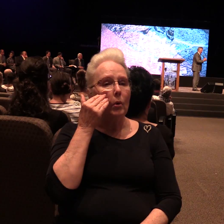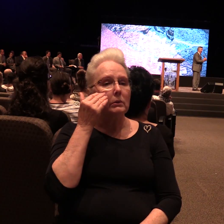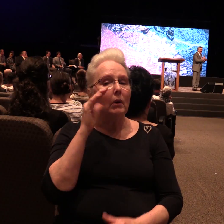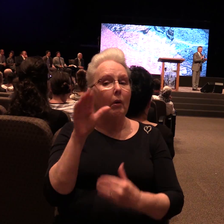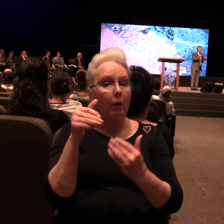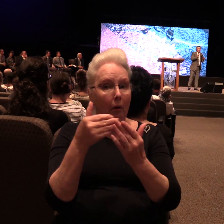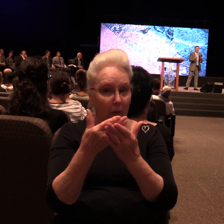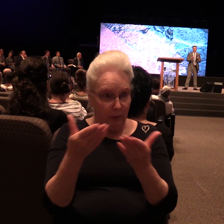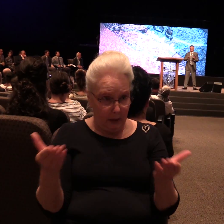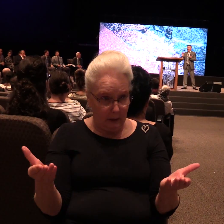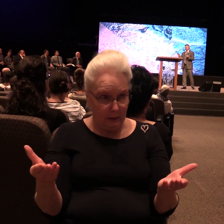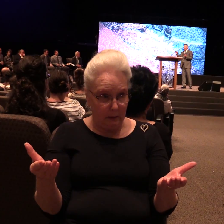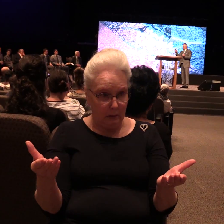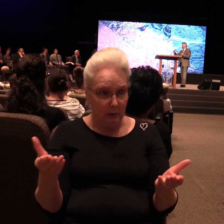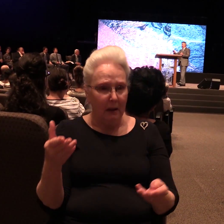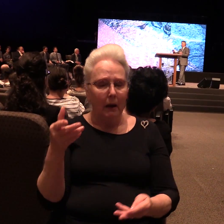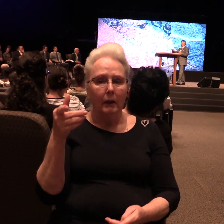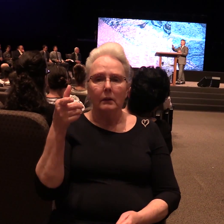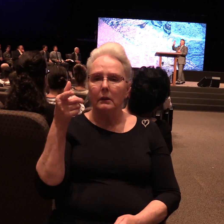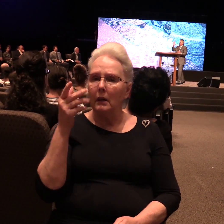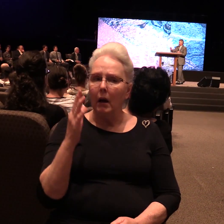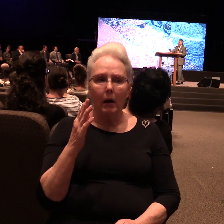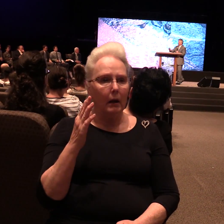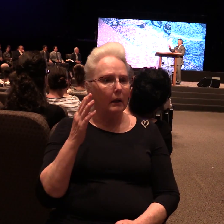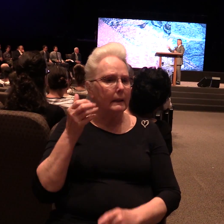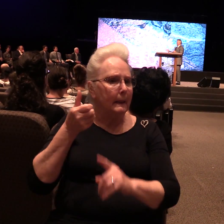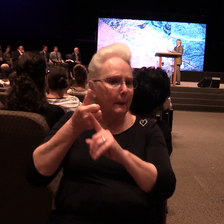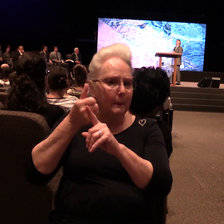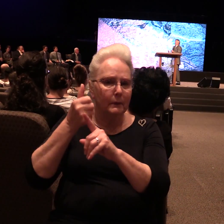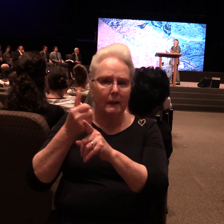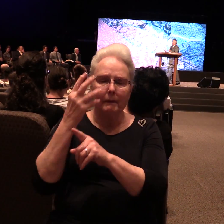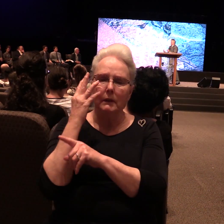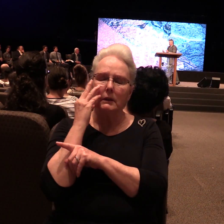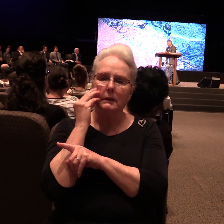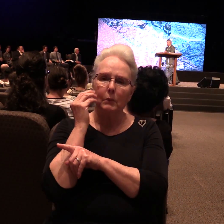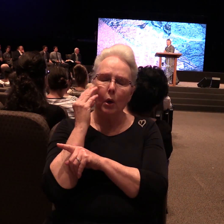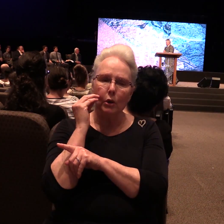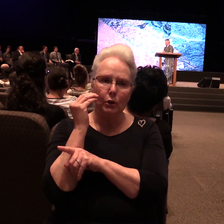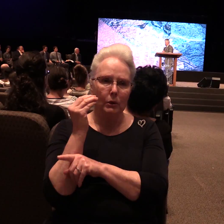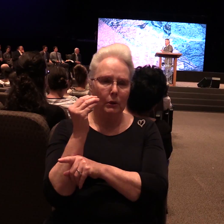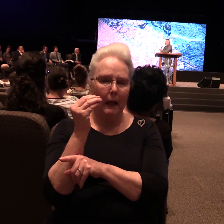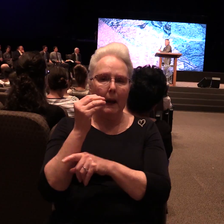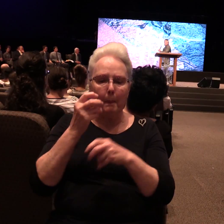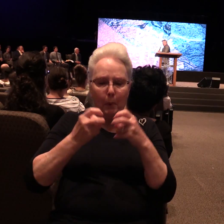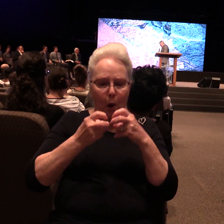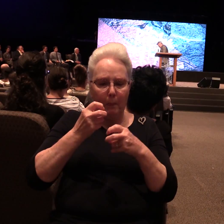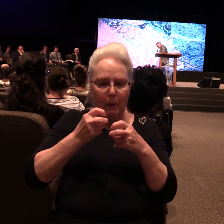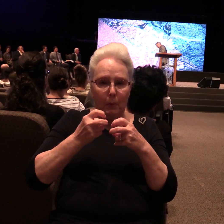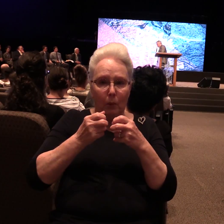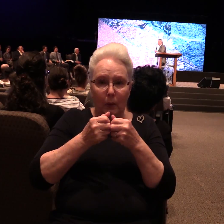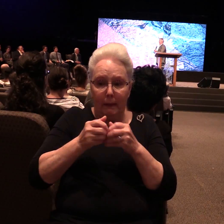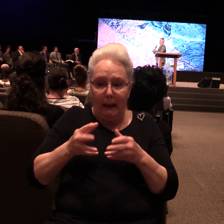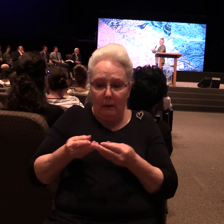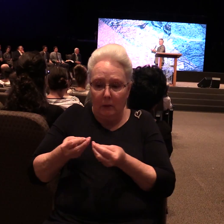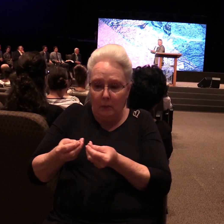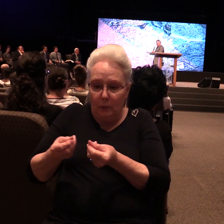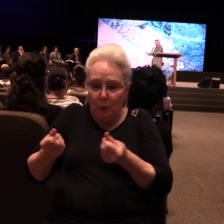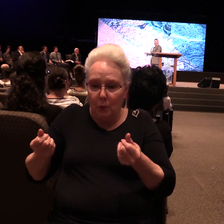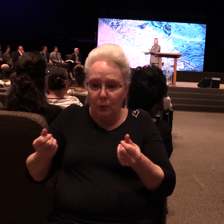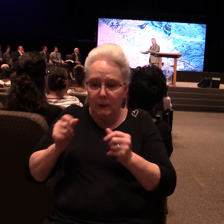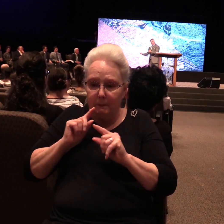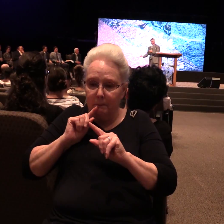The God who has never encountered a problem He did not possess a solution for. The God who never looked out of